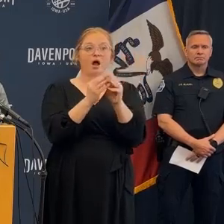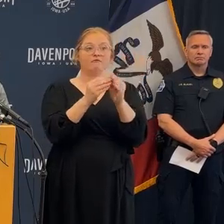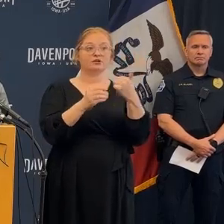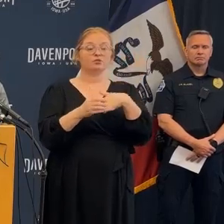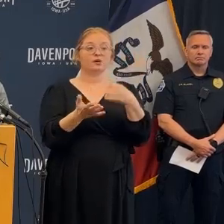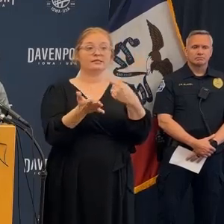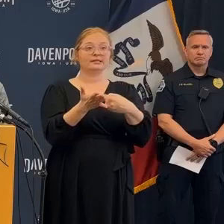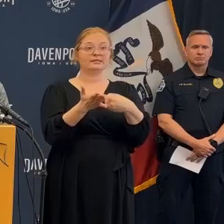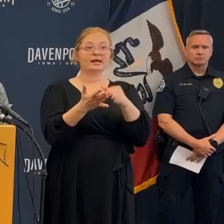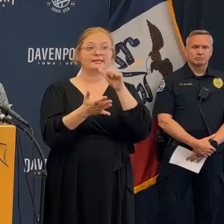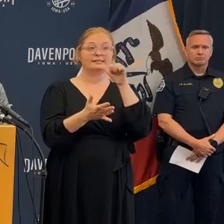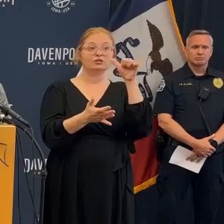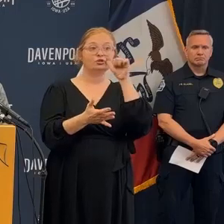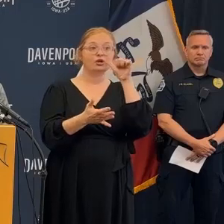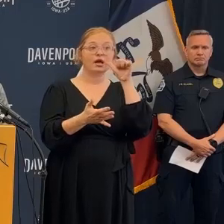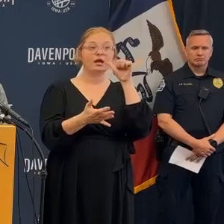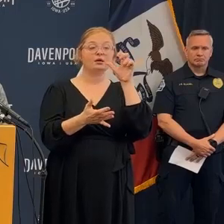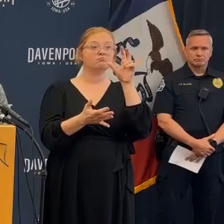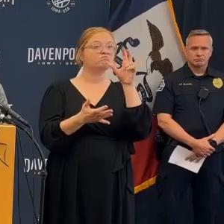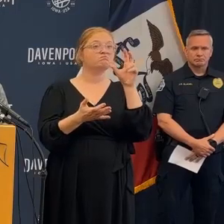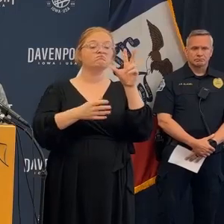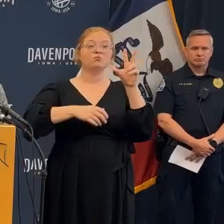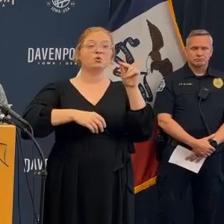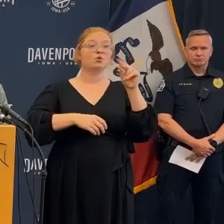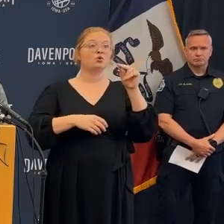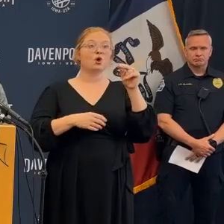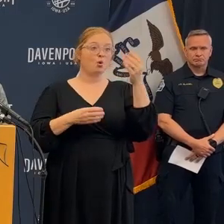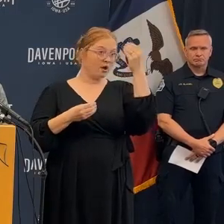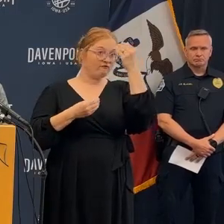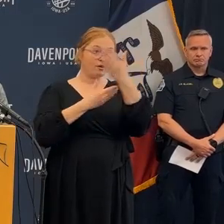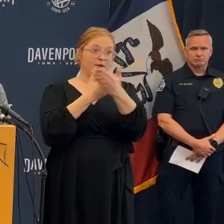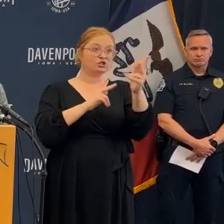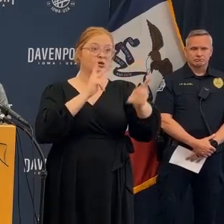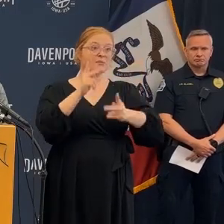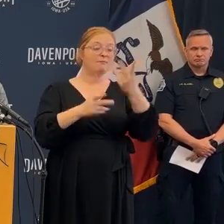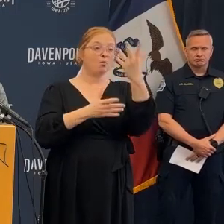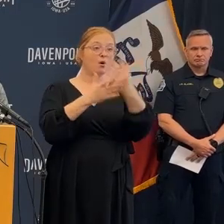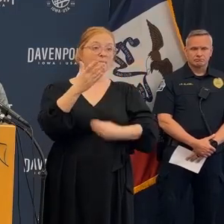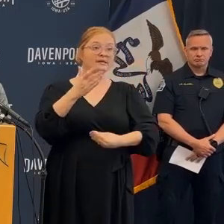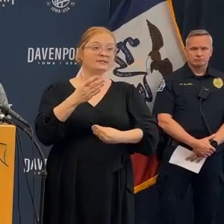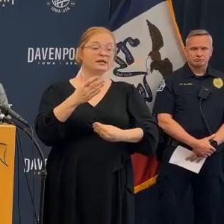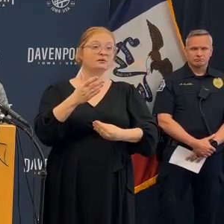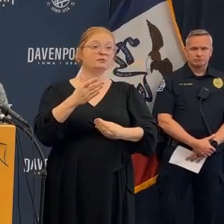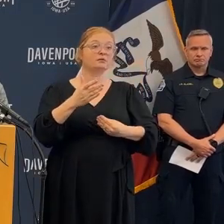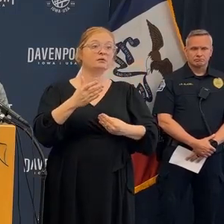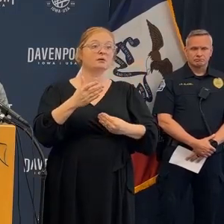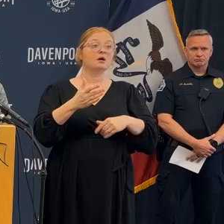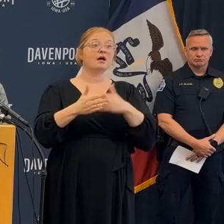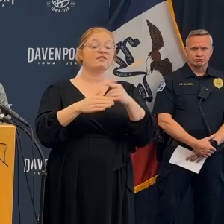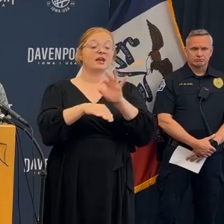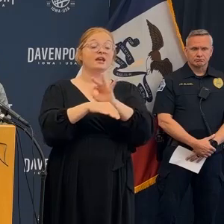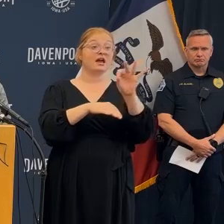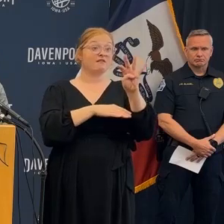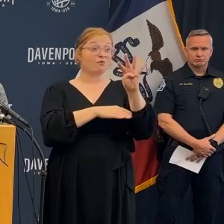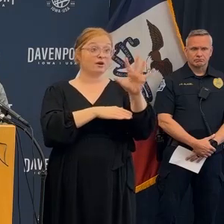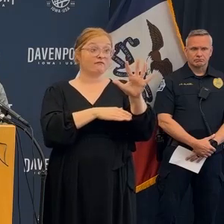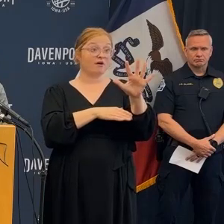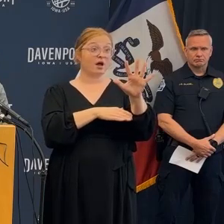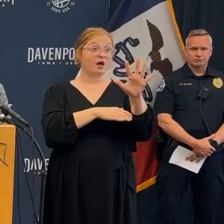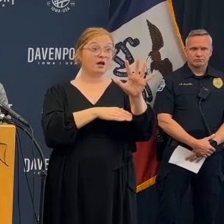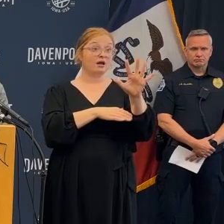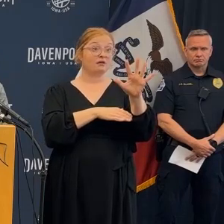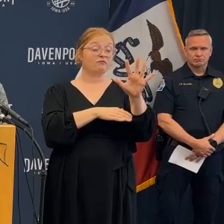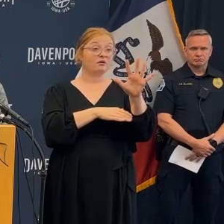okay go back and then we'll come back this way so yes Jen so yesterday at the 7 a.m. press